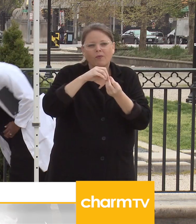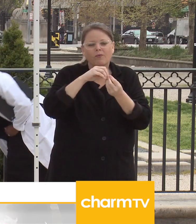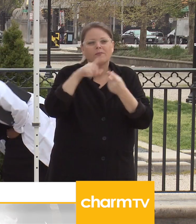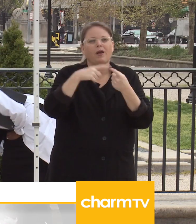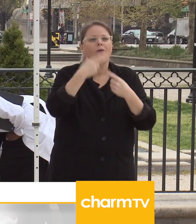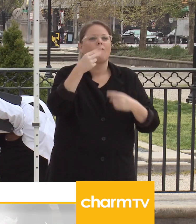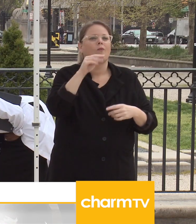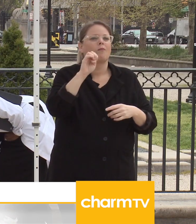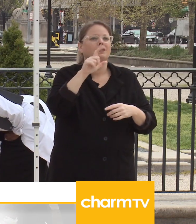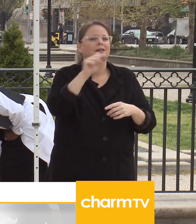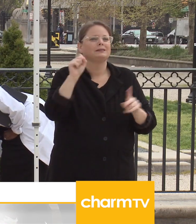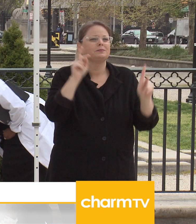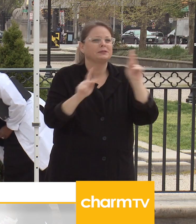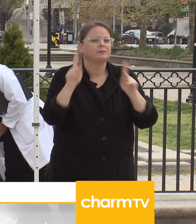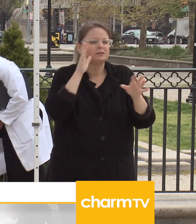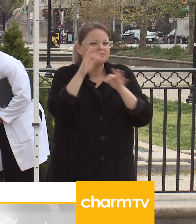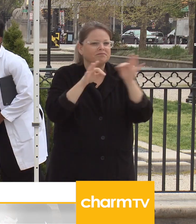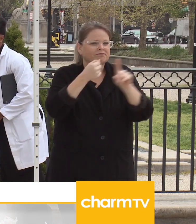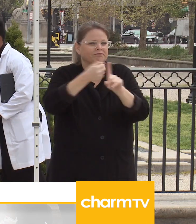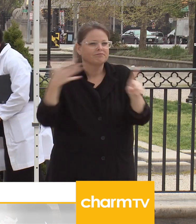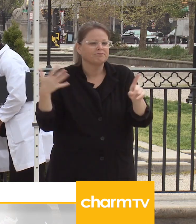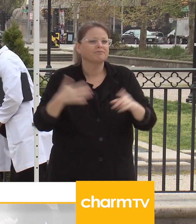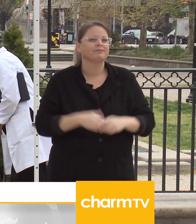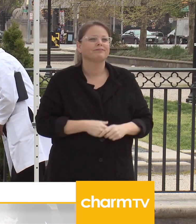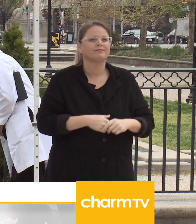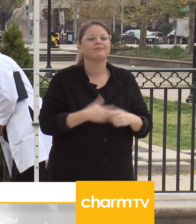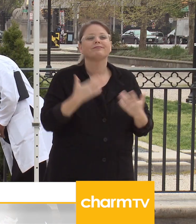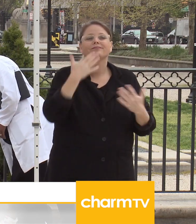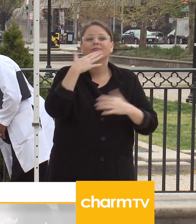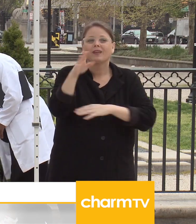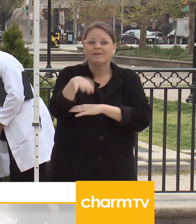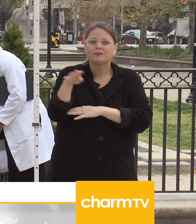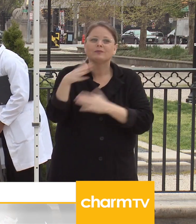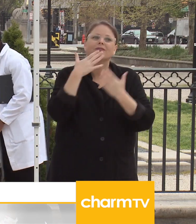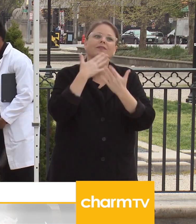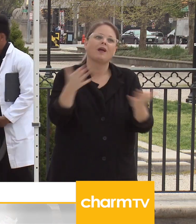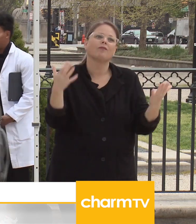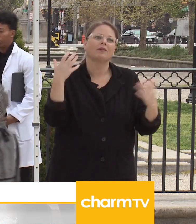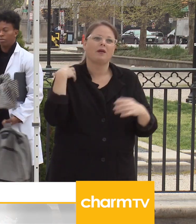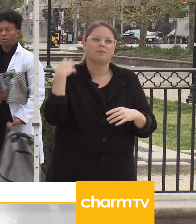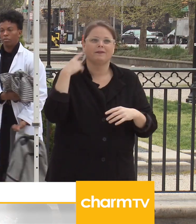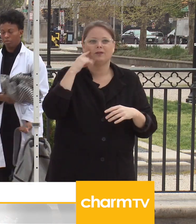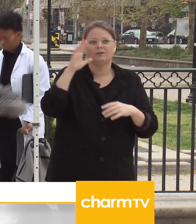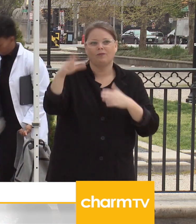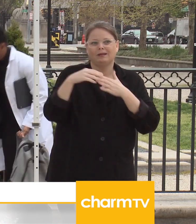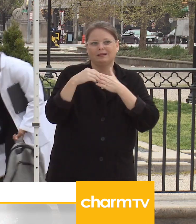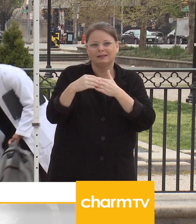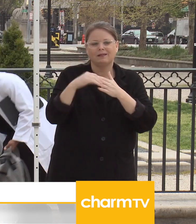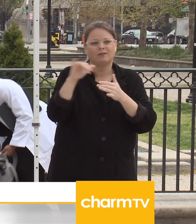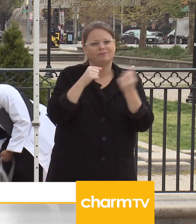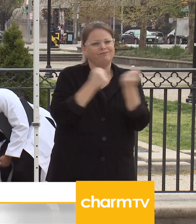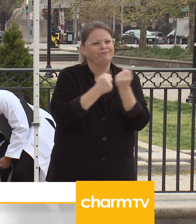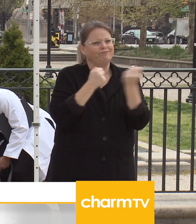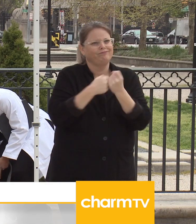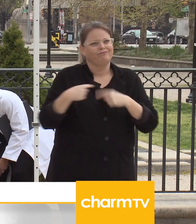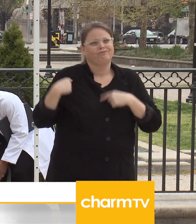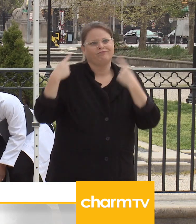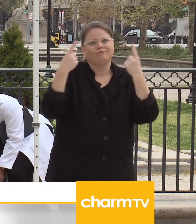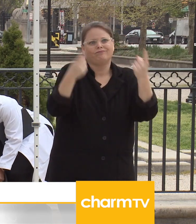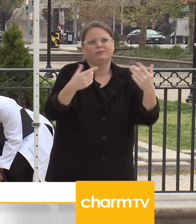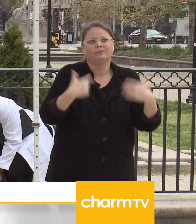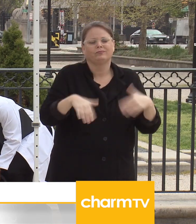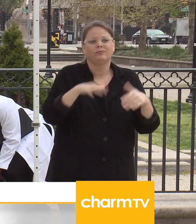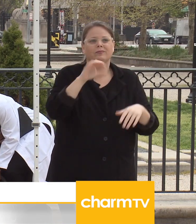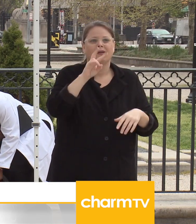Good afternoon. Thank you, Mayor Young, for his continued leadership in support of everything that's going on with the COVID-19